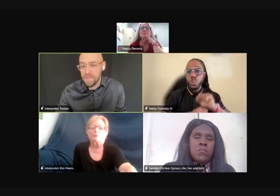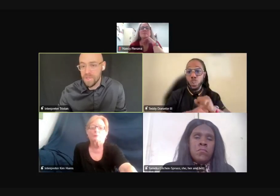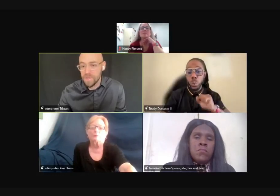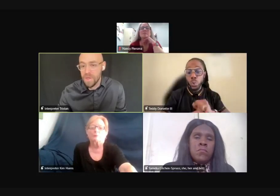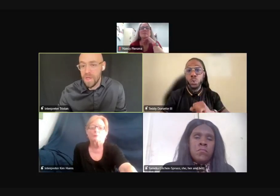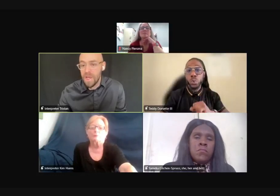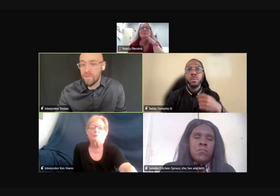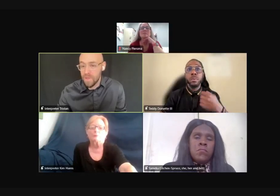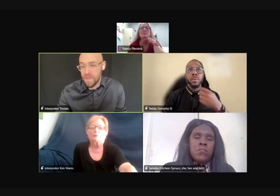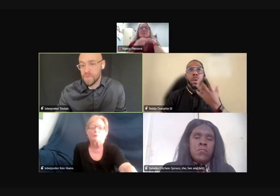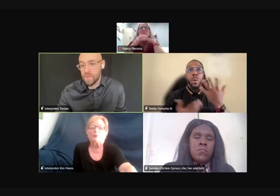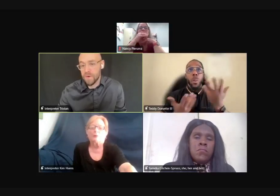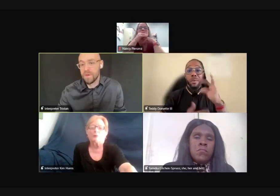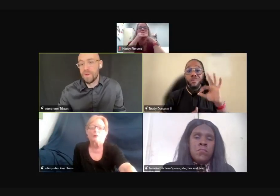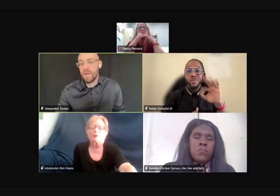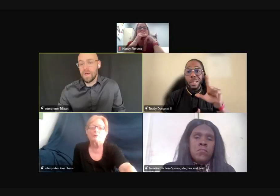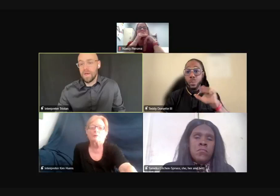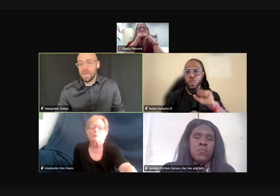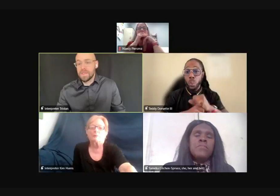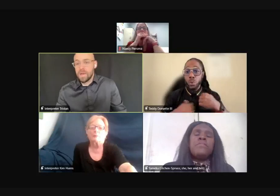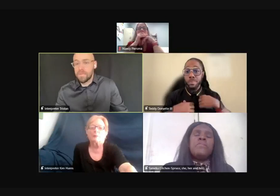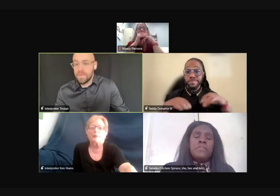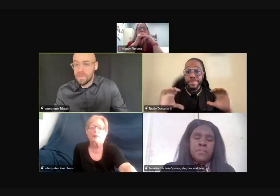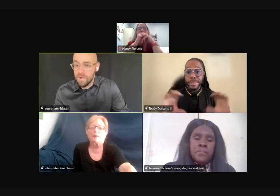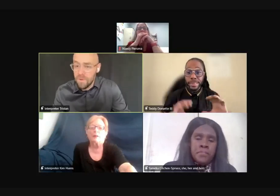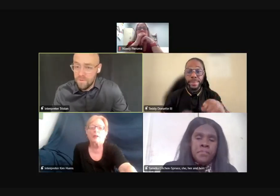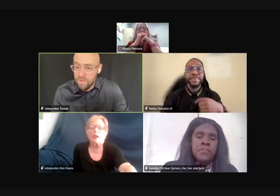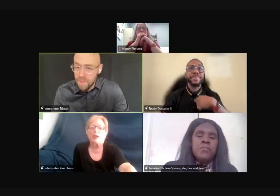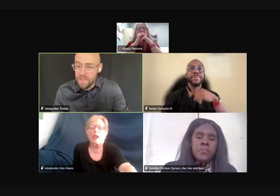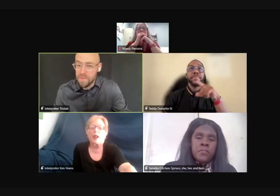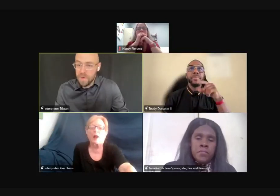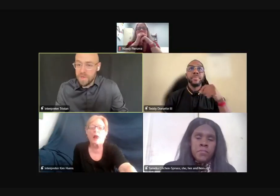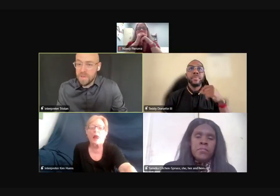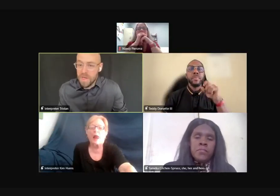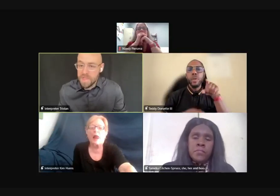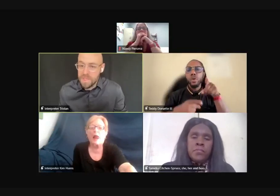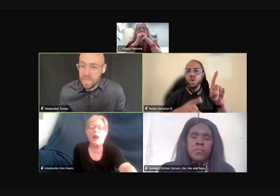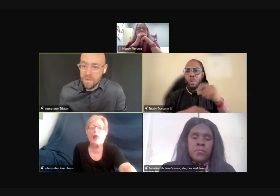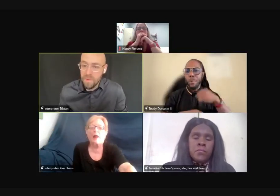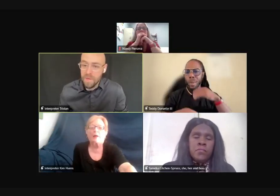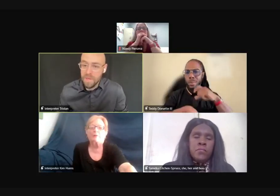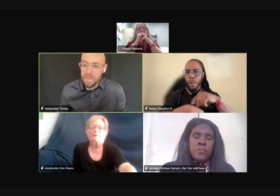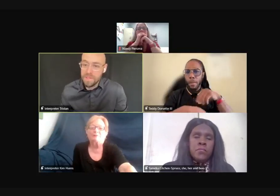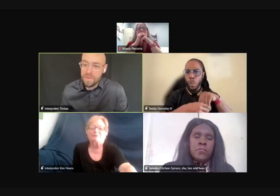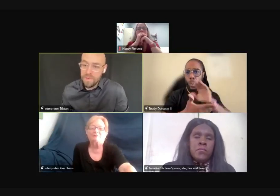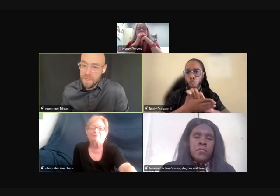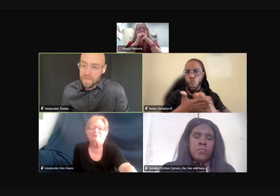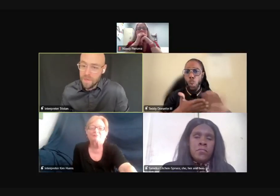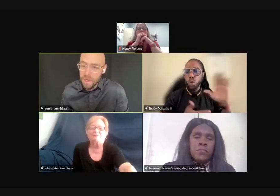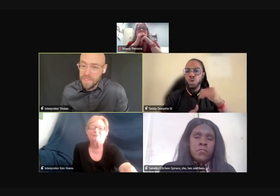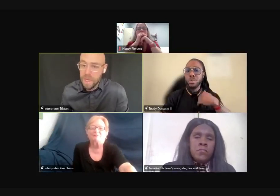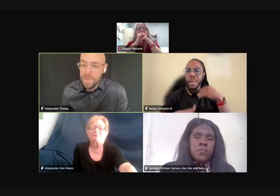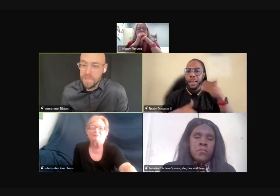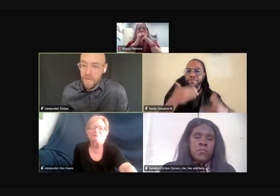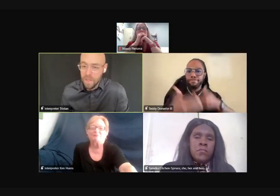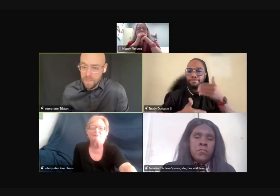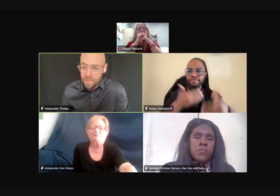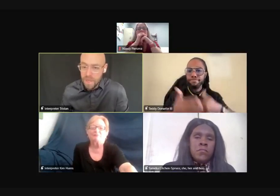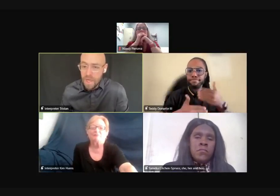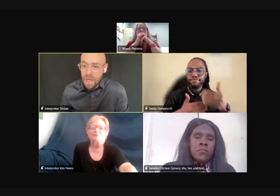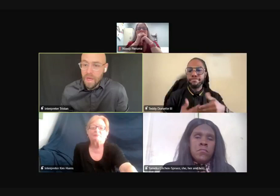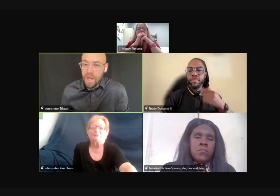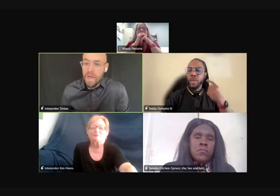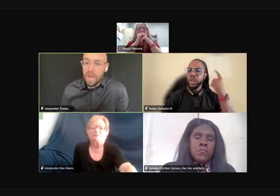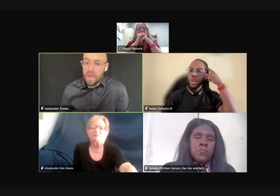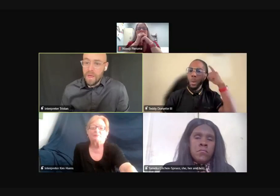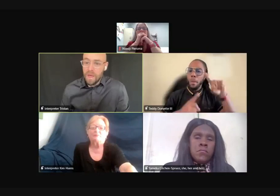to go back to freelance work at that time. So freelance work that I did was during my time in college,